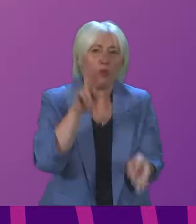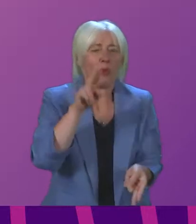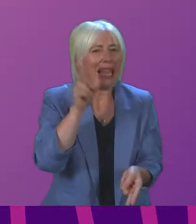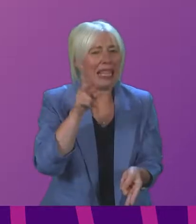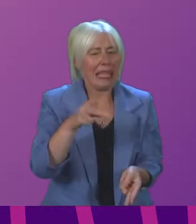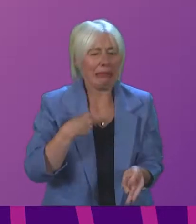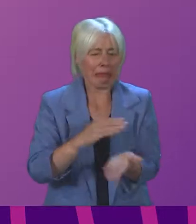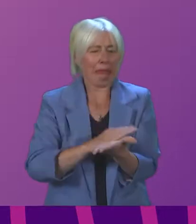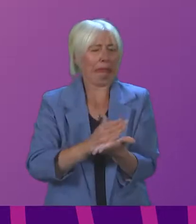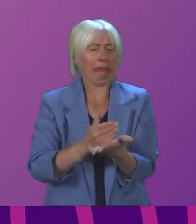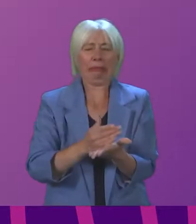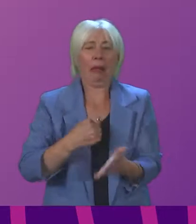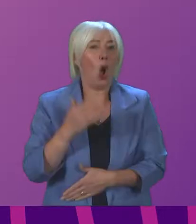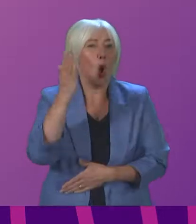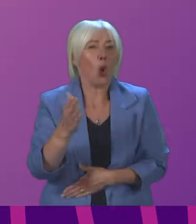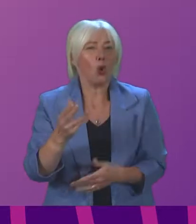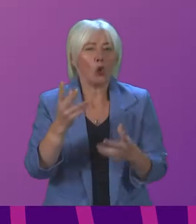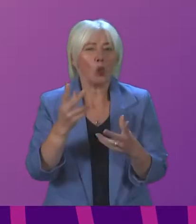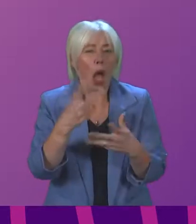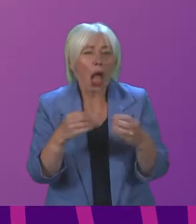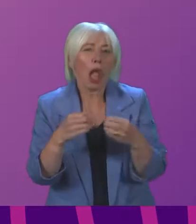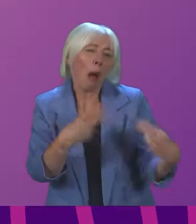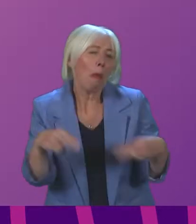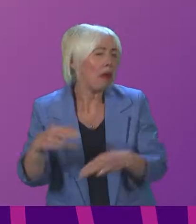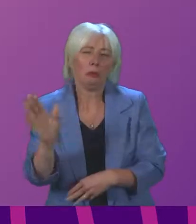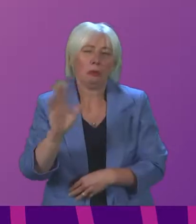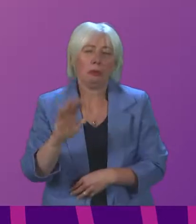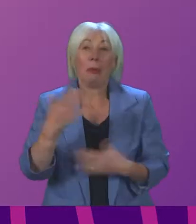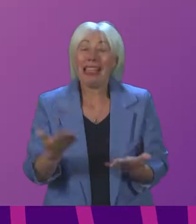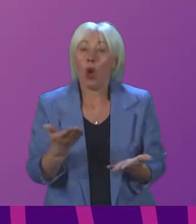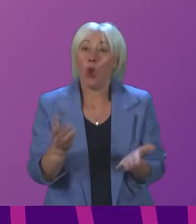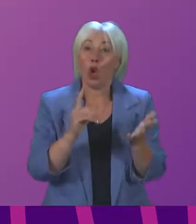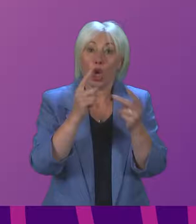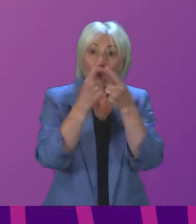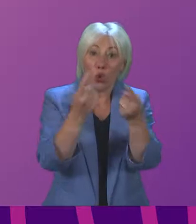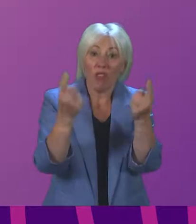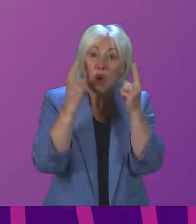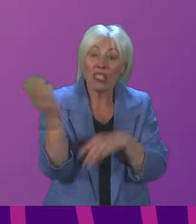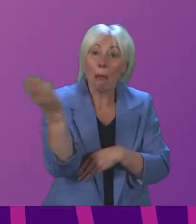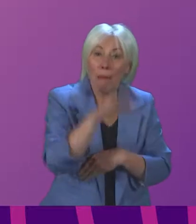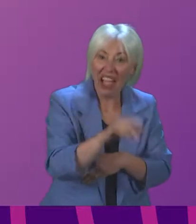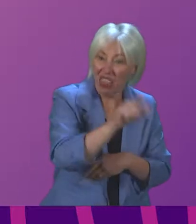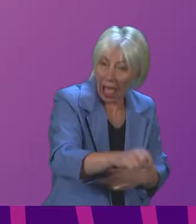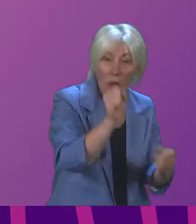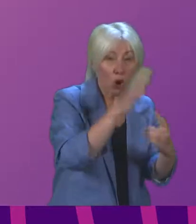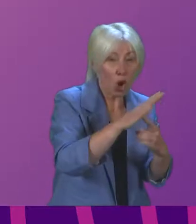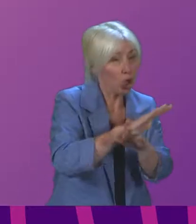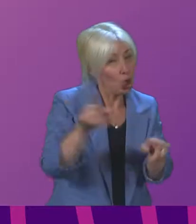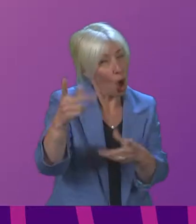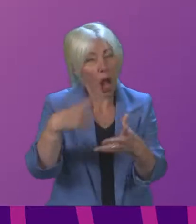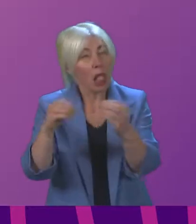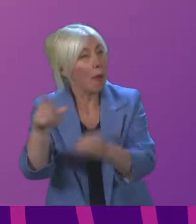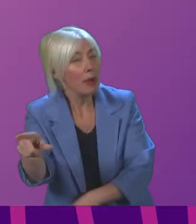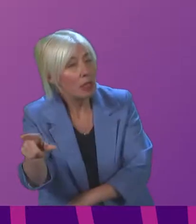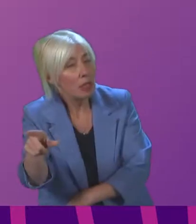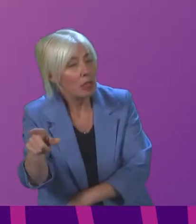I'm not going to go to a club. I'm not going to chance it. But with uni being back, I think that should be prioritised more than a club. I